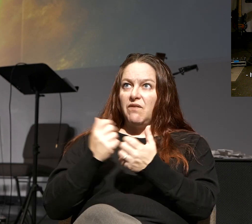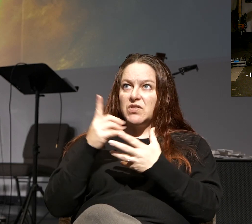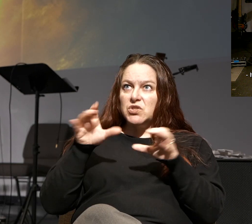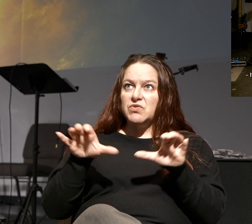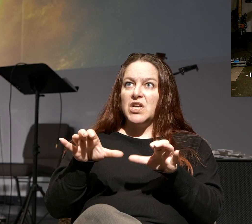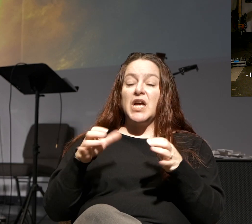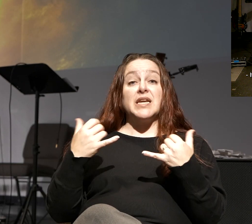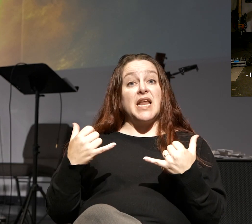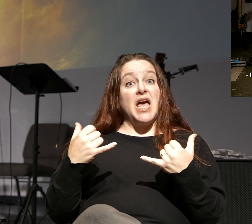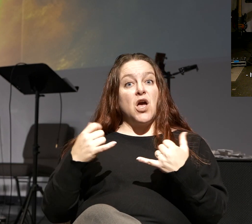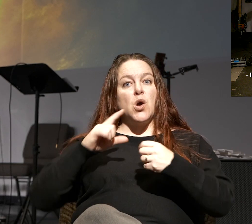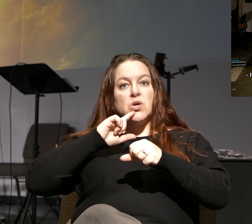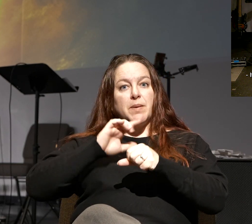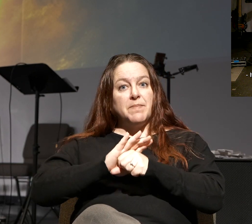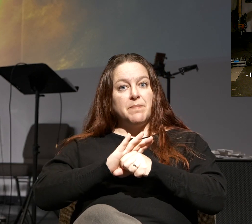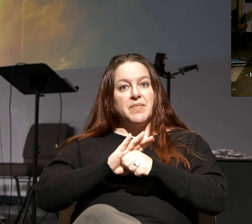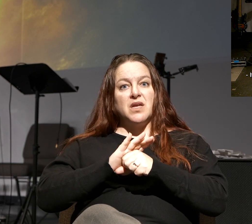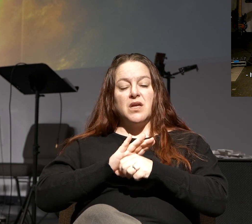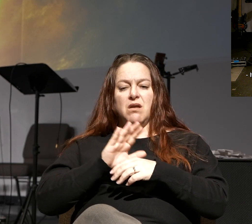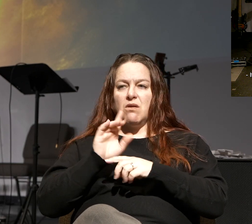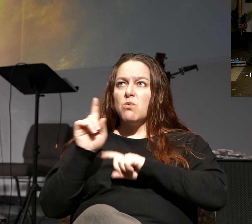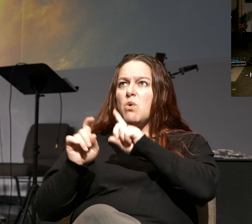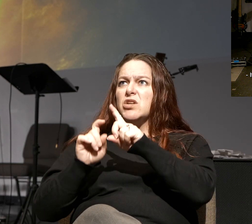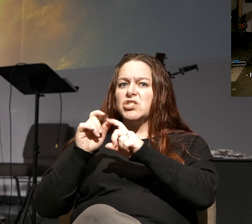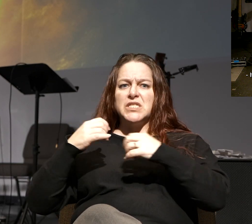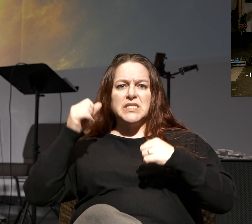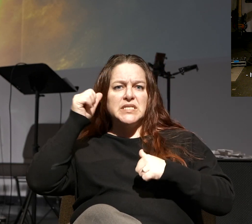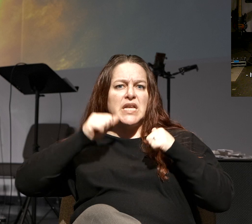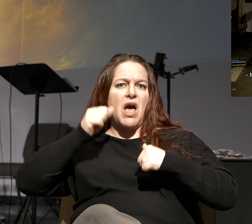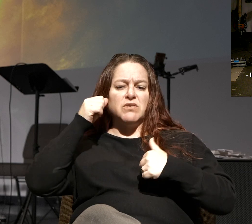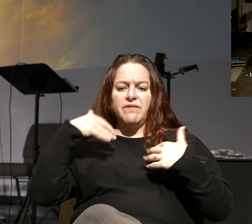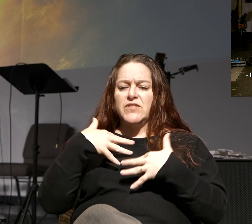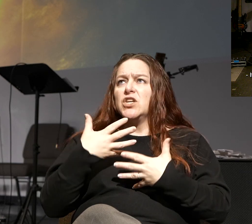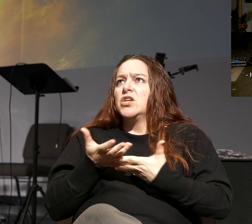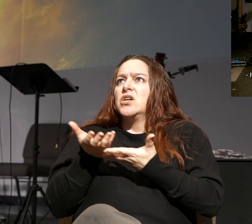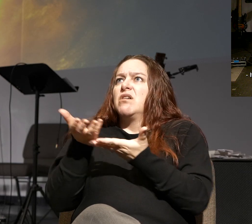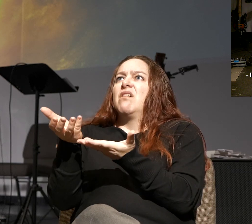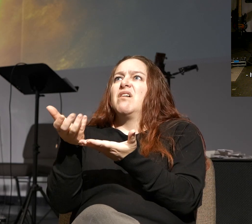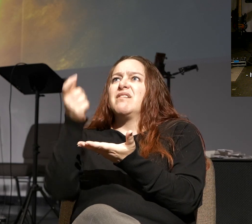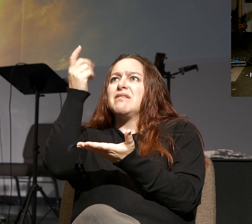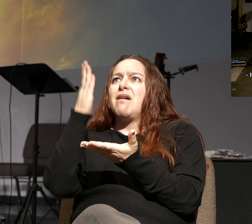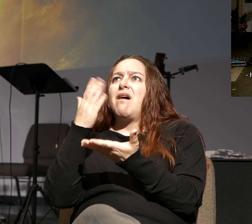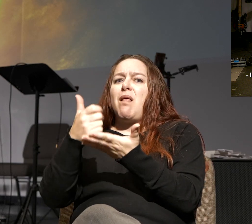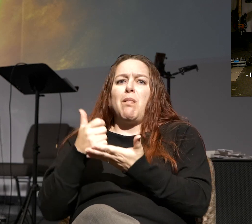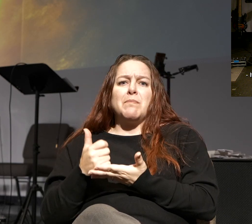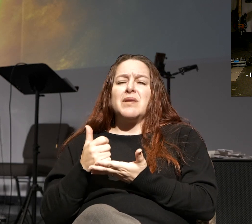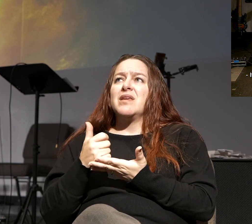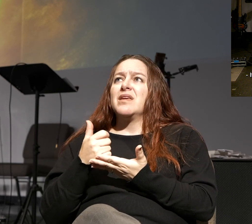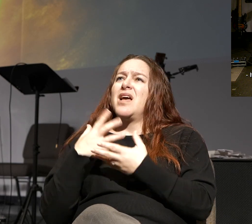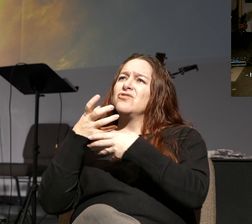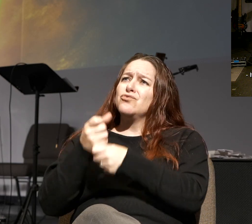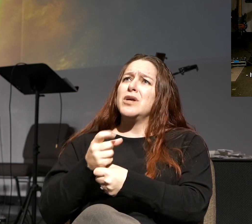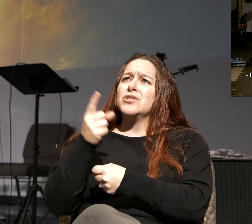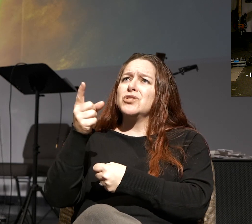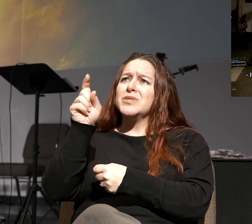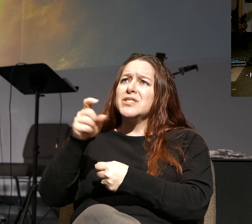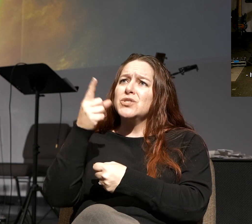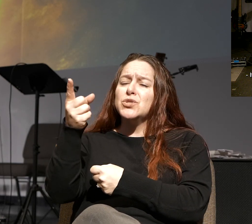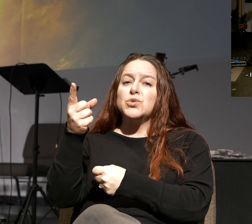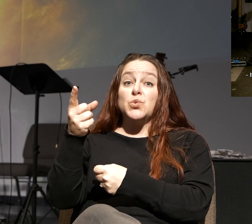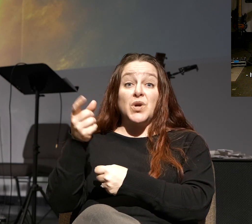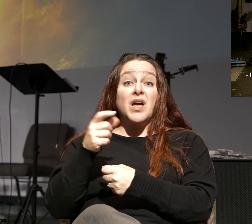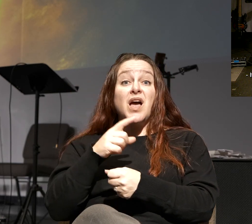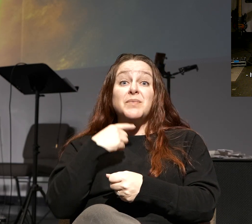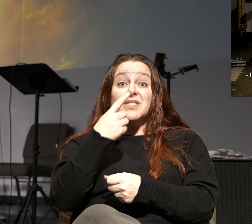you, and now you're making that commitment. You're bringing all your questions, doubts, and fears to Him. Oh, God, please help me. I need you. I trust in you. And I'm telling you, He